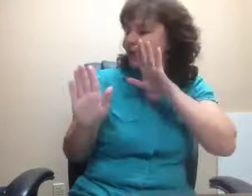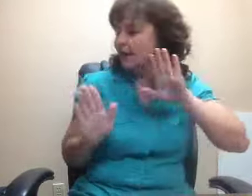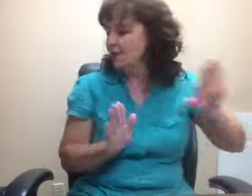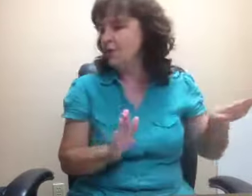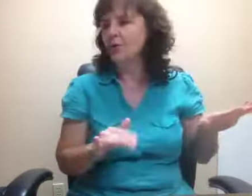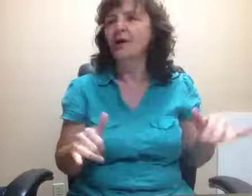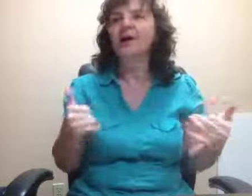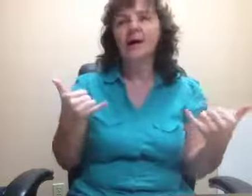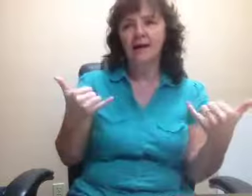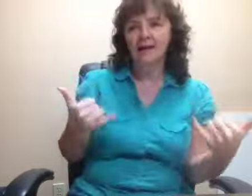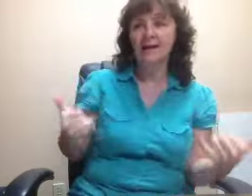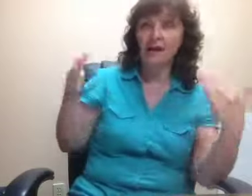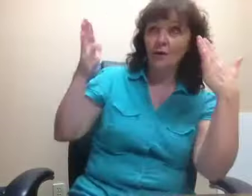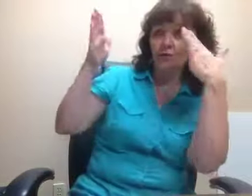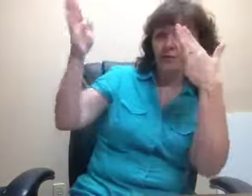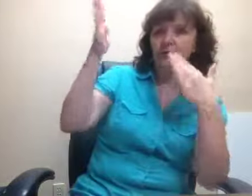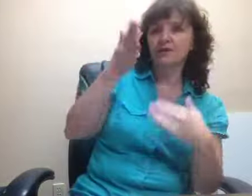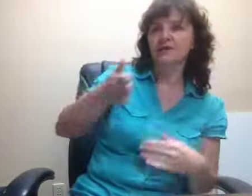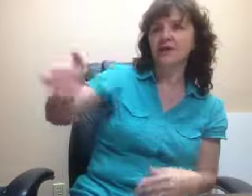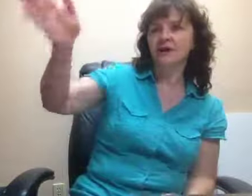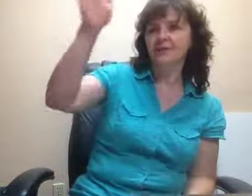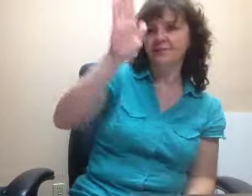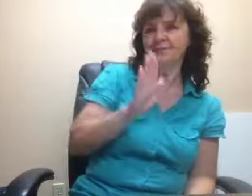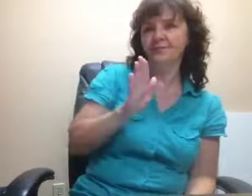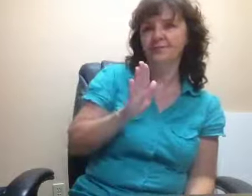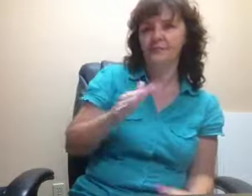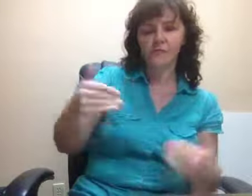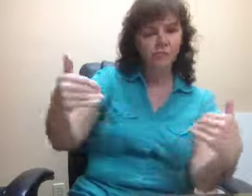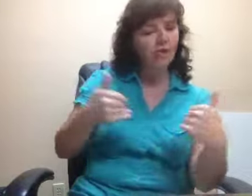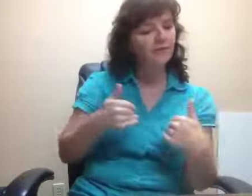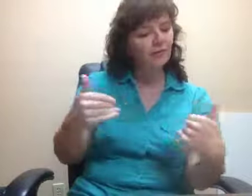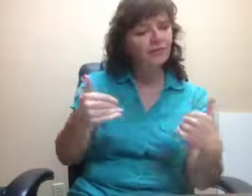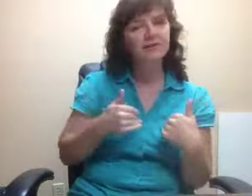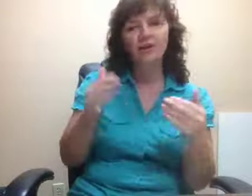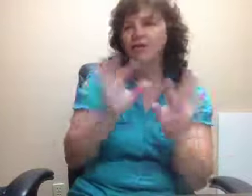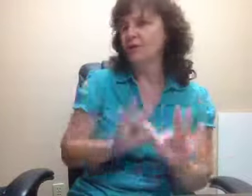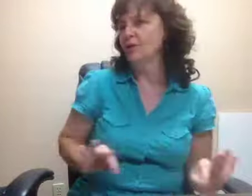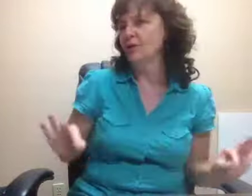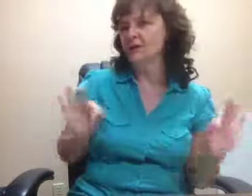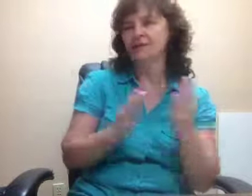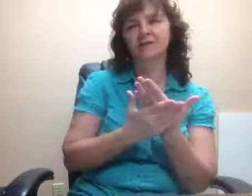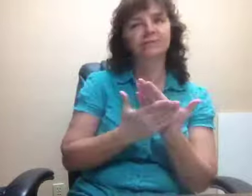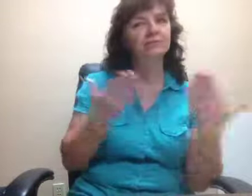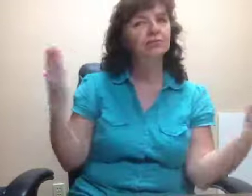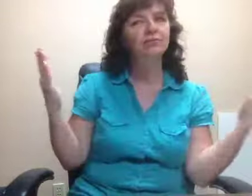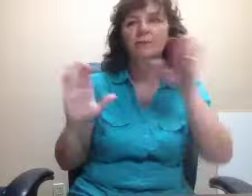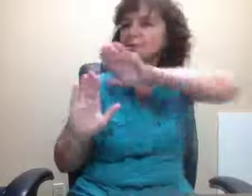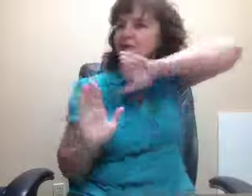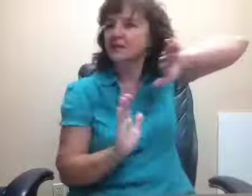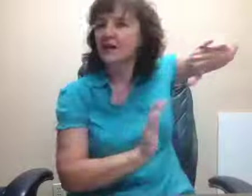Ignore. Now focus God. Focus self. Worthless. Push aside.